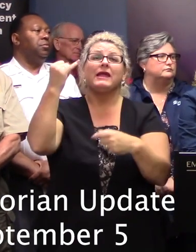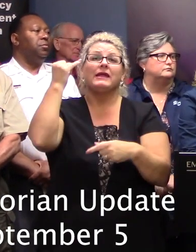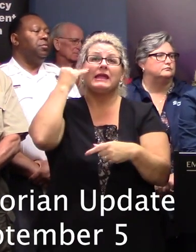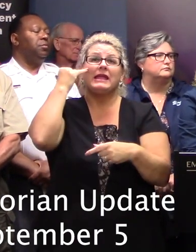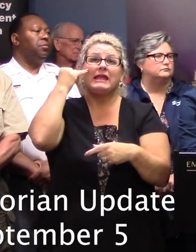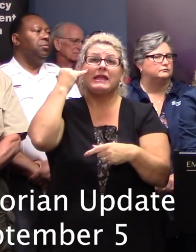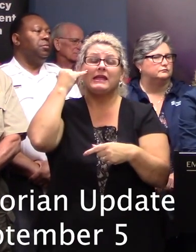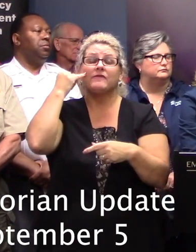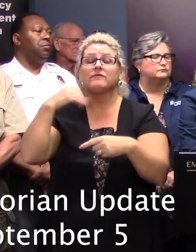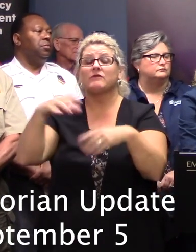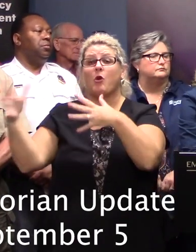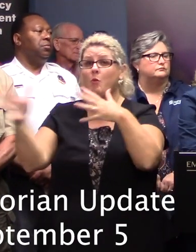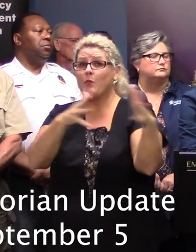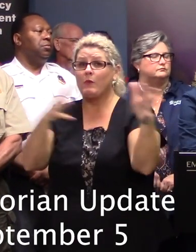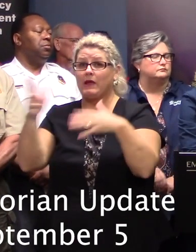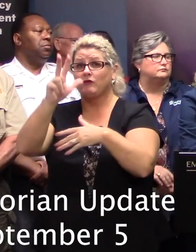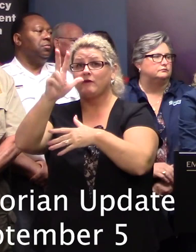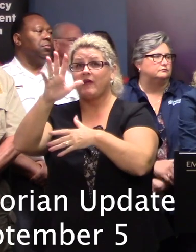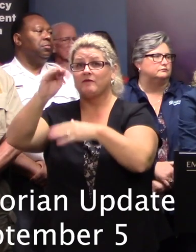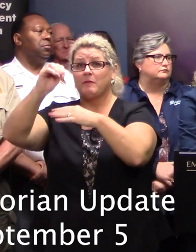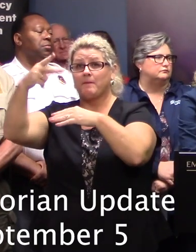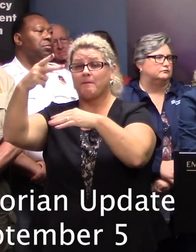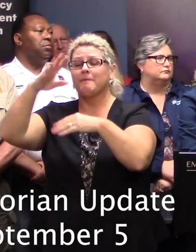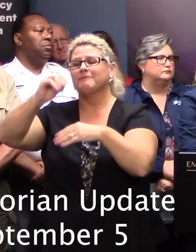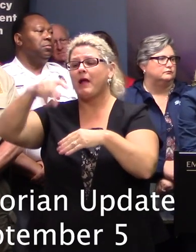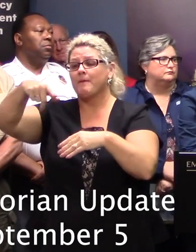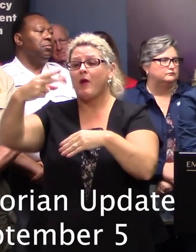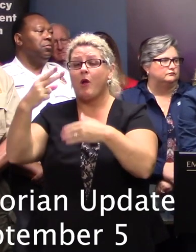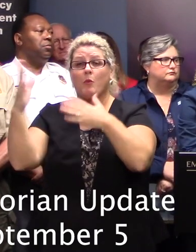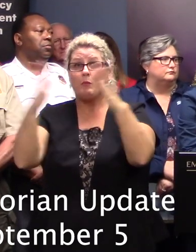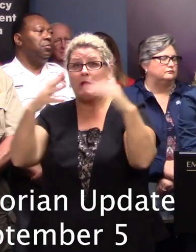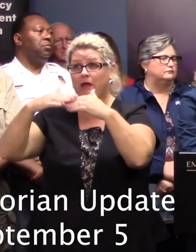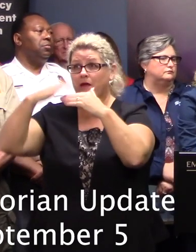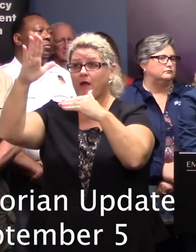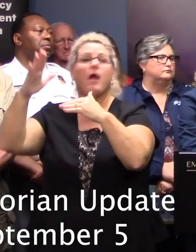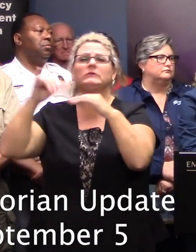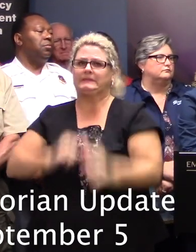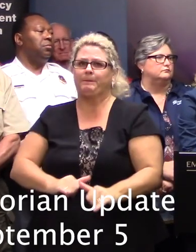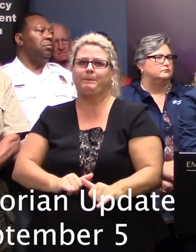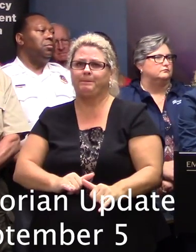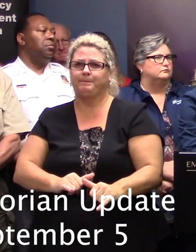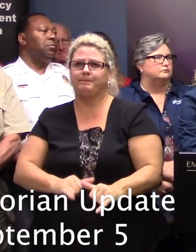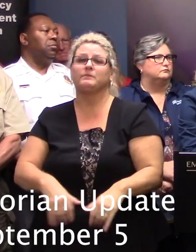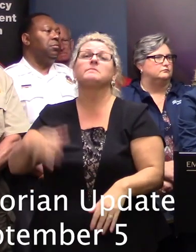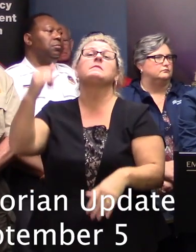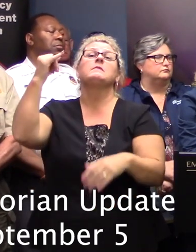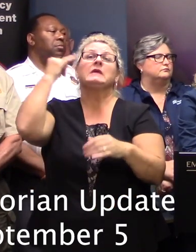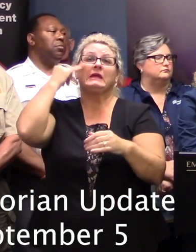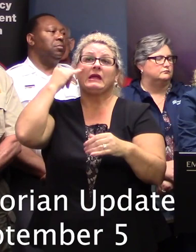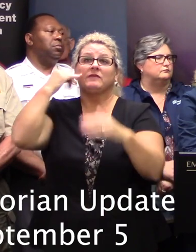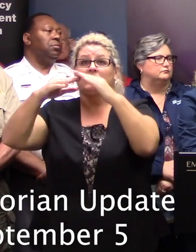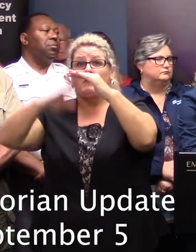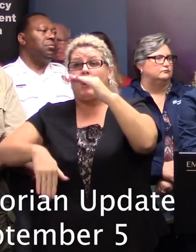miles I mean below 35 miles per hour wind so what they'll do is if there's a band of wind they'll roll trucks out now